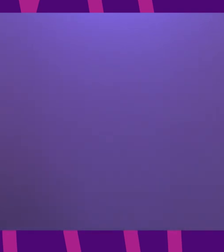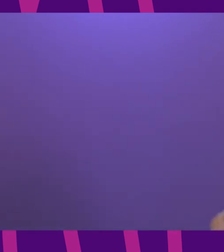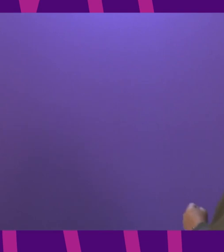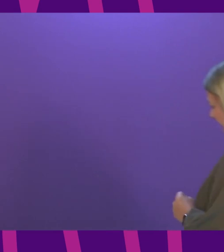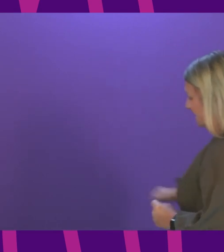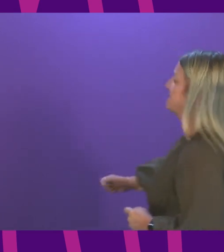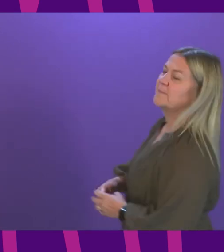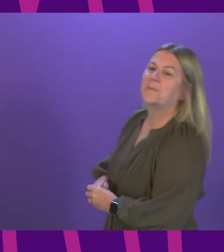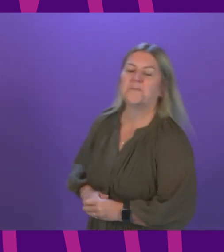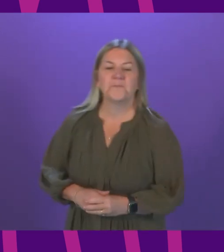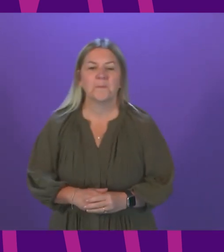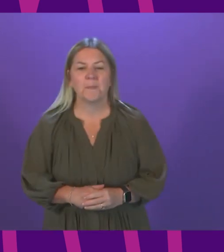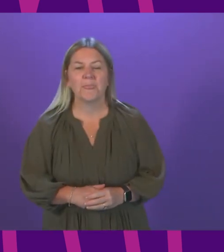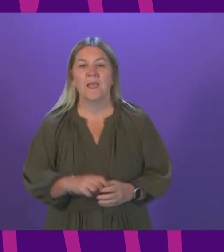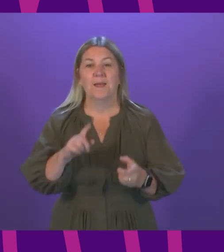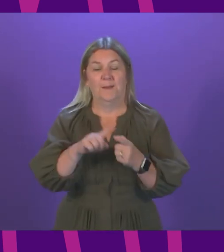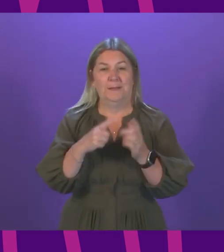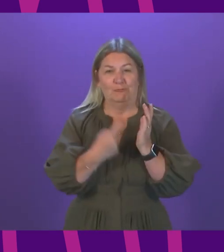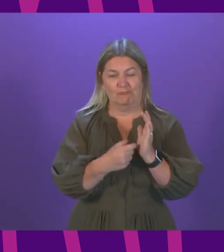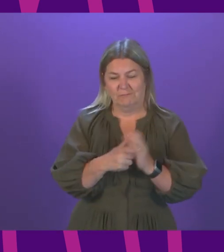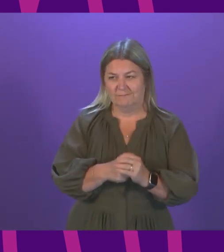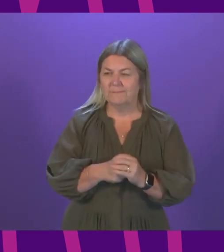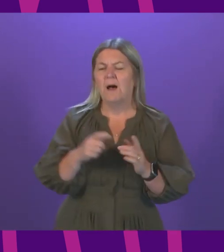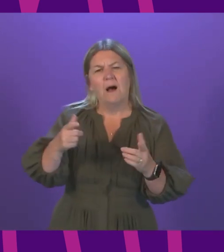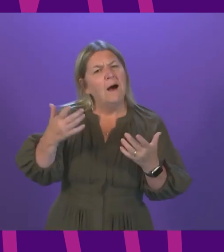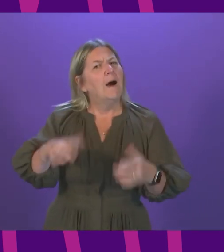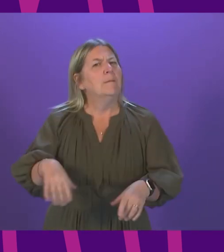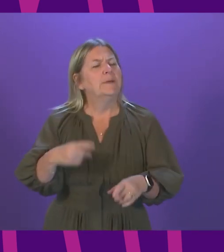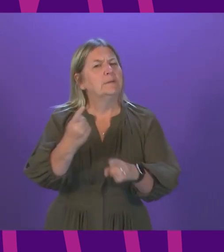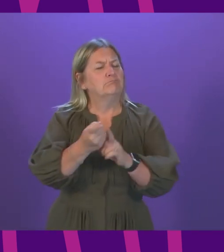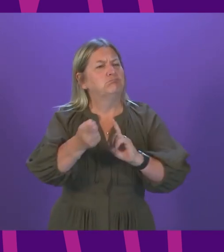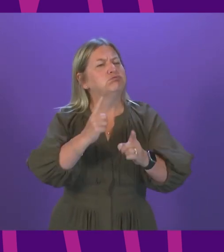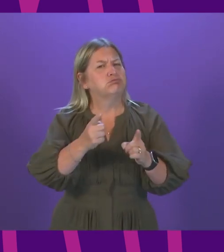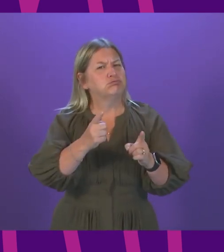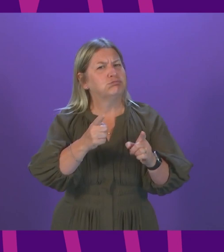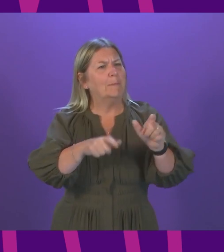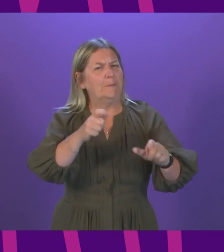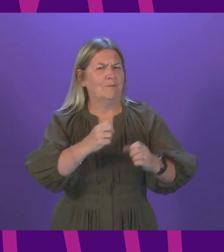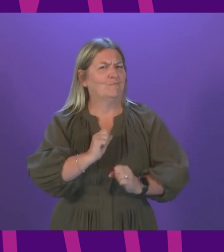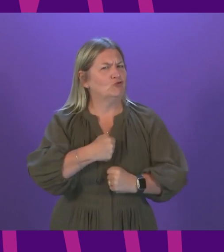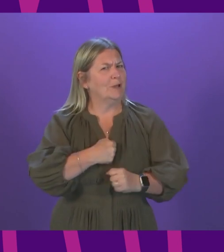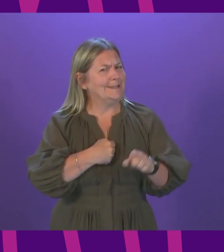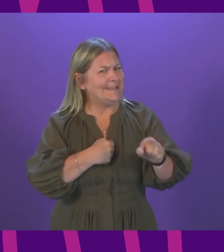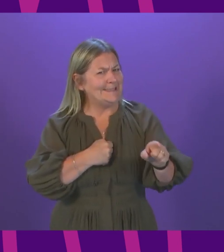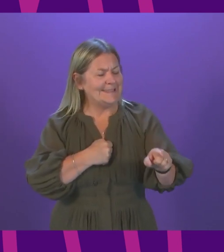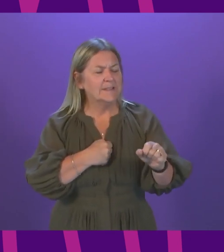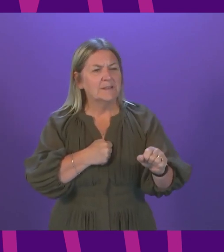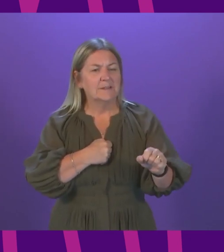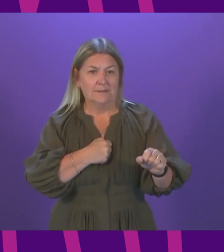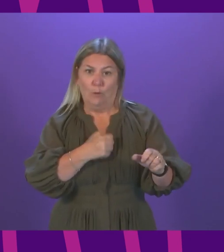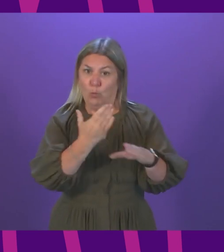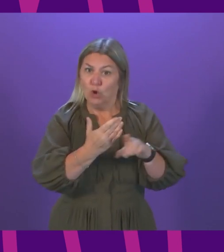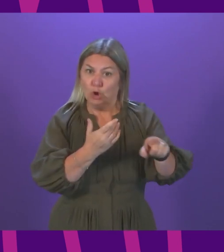I have spoken with frustrated first responders in my region who, despite being ready and willing, are not being offered the training required